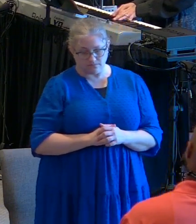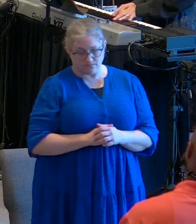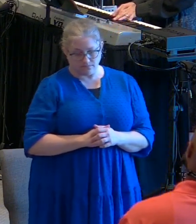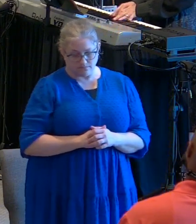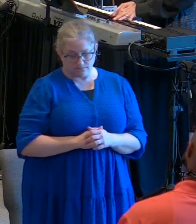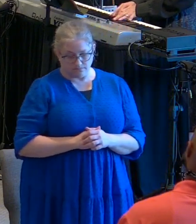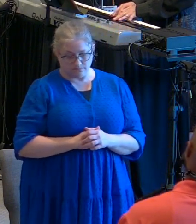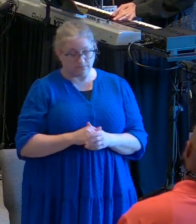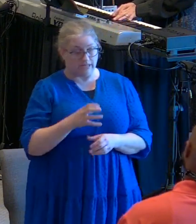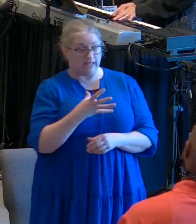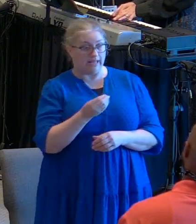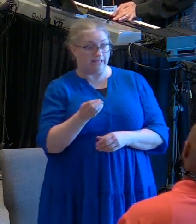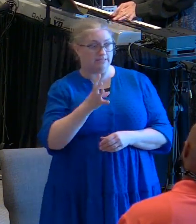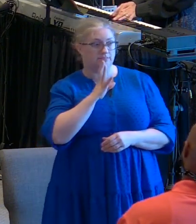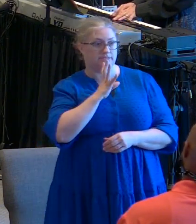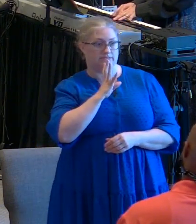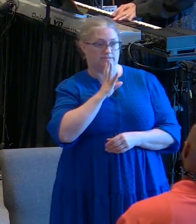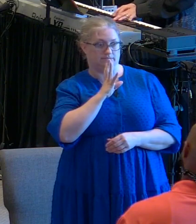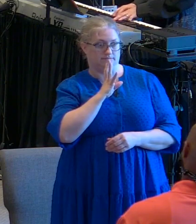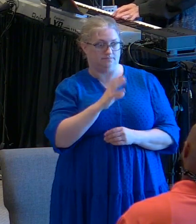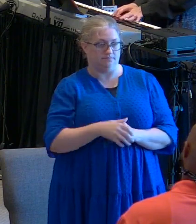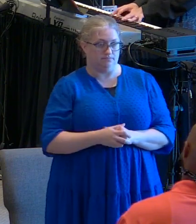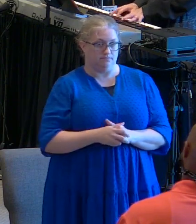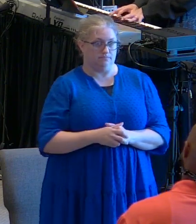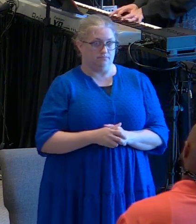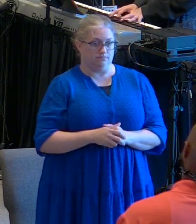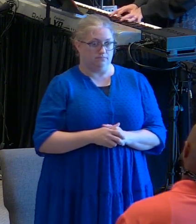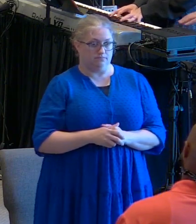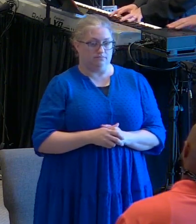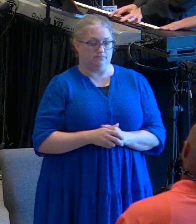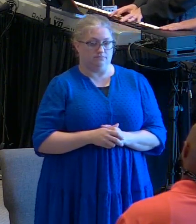and he could also speak and he could also speak